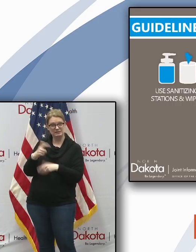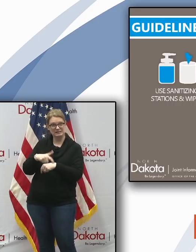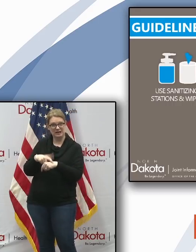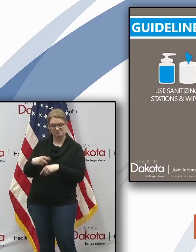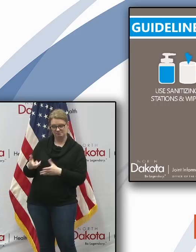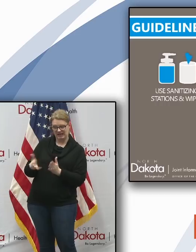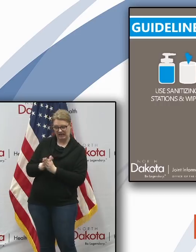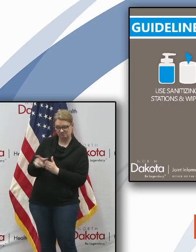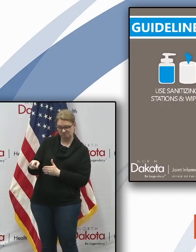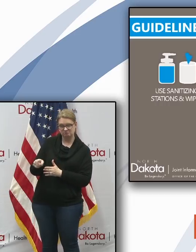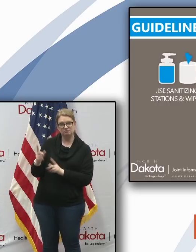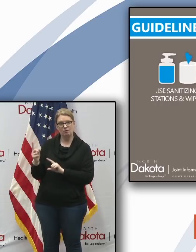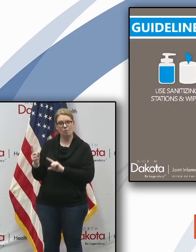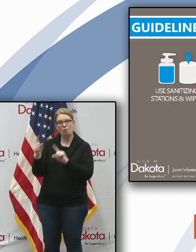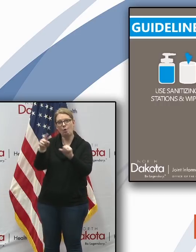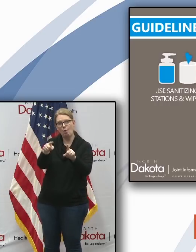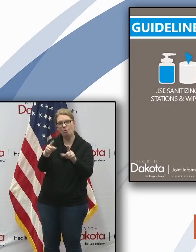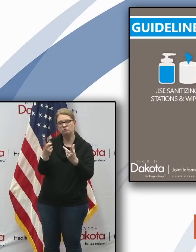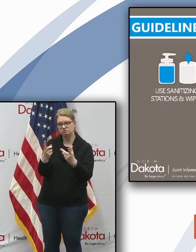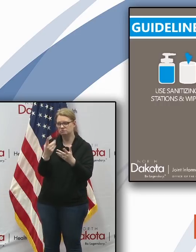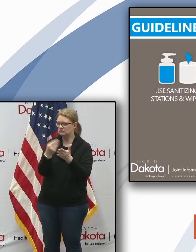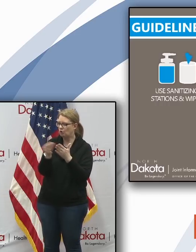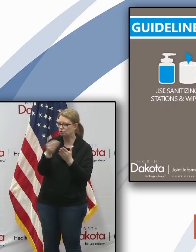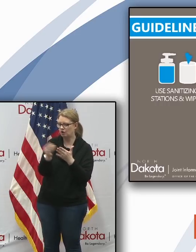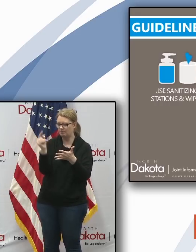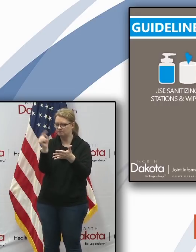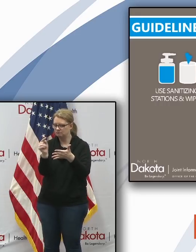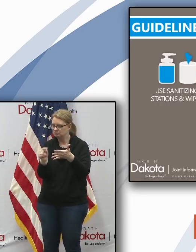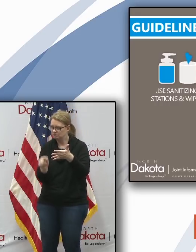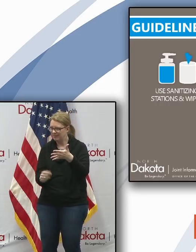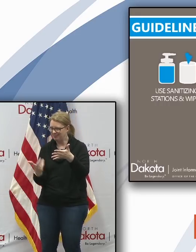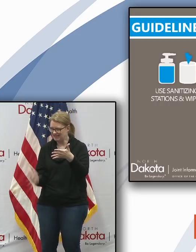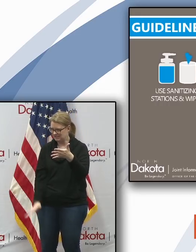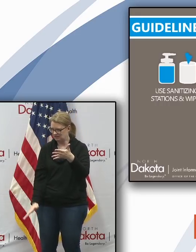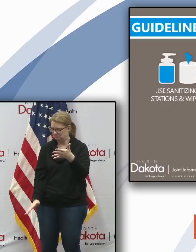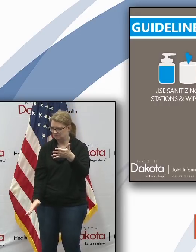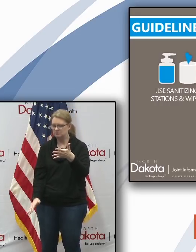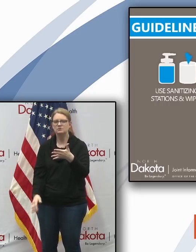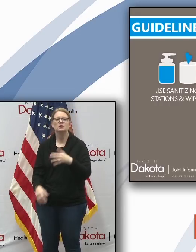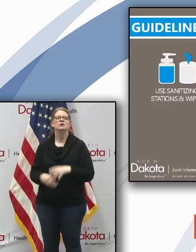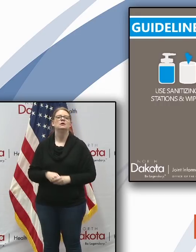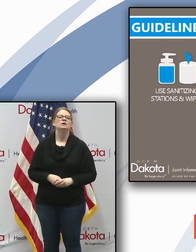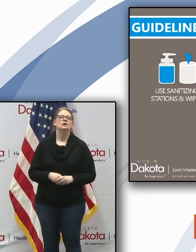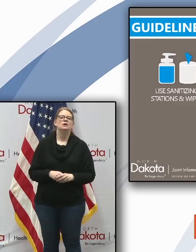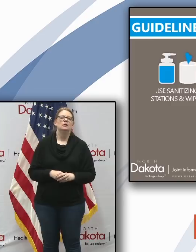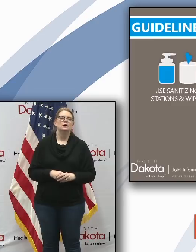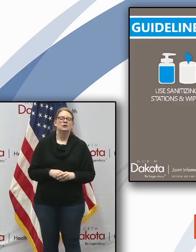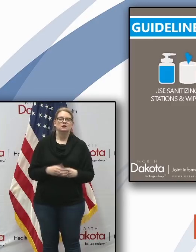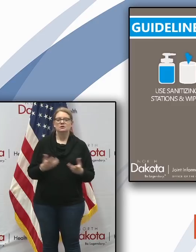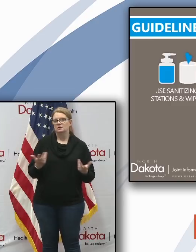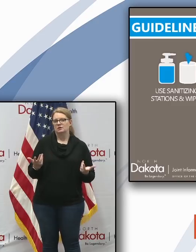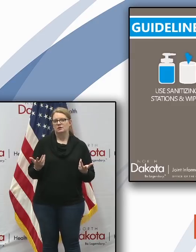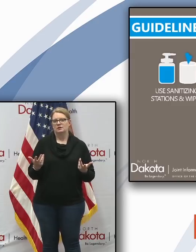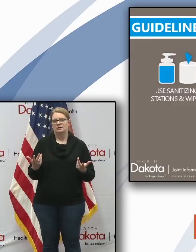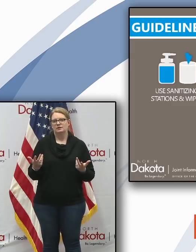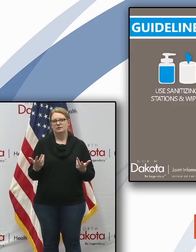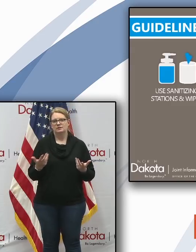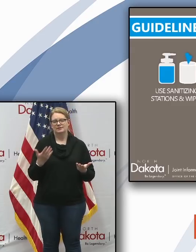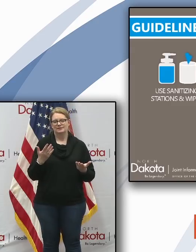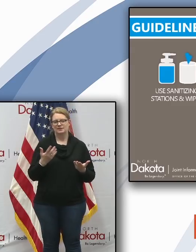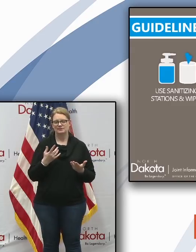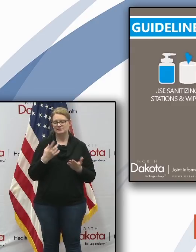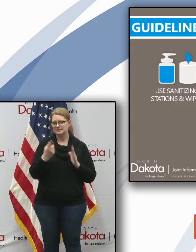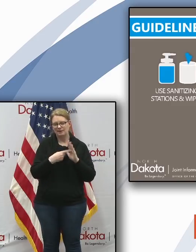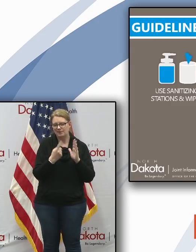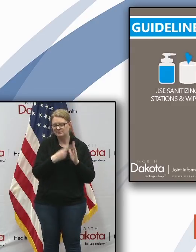you know ask them to give them the list and have them go get this done uh one at a time uh and i know this isn't possible